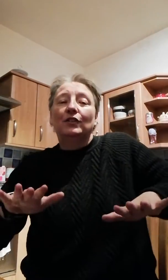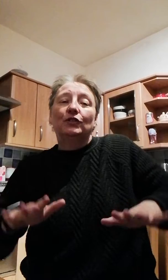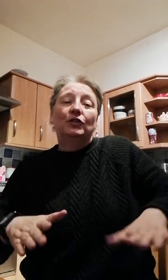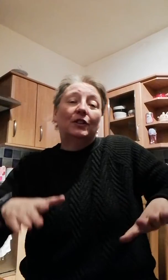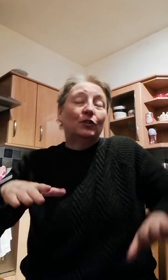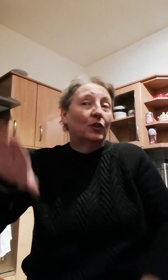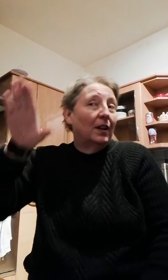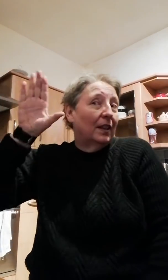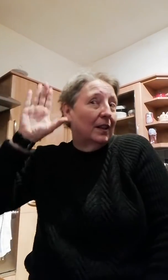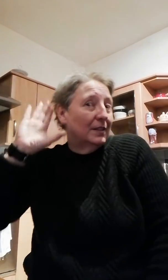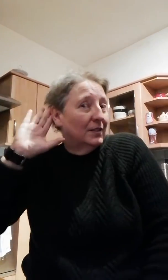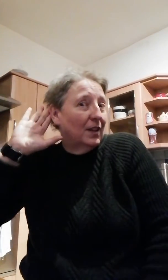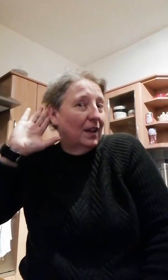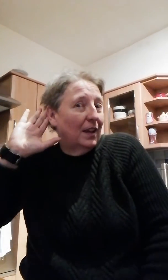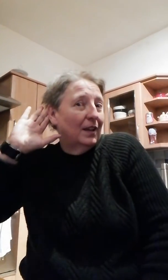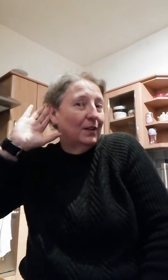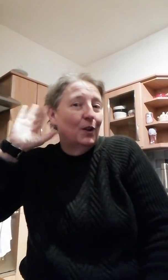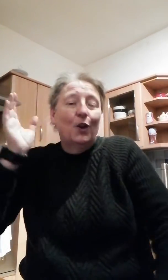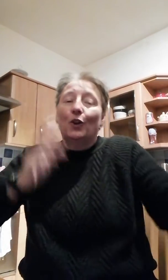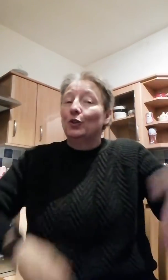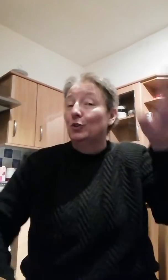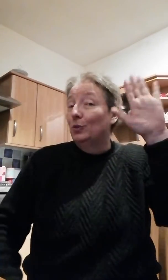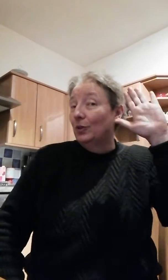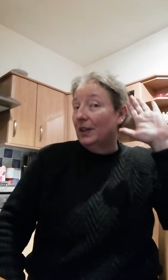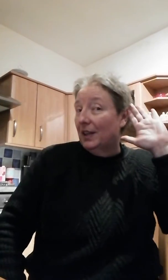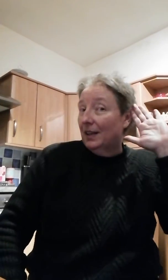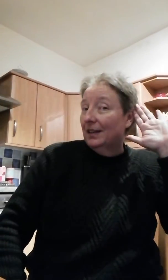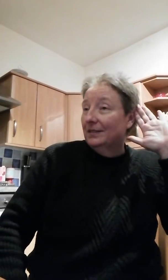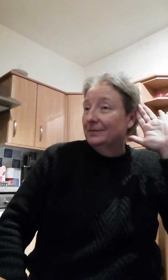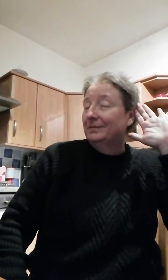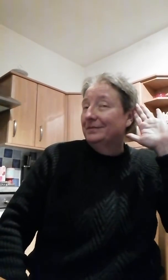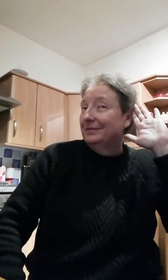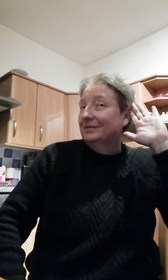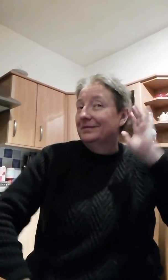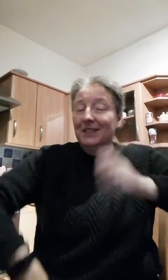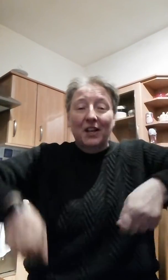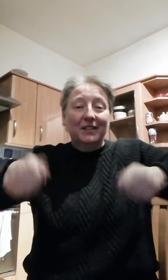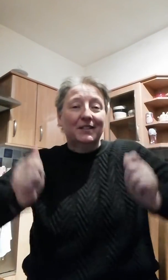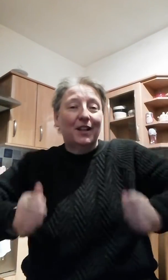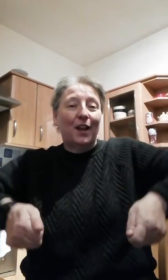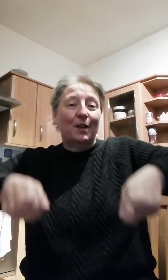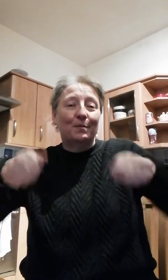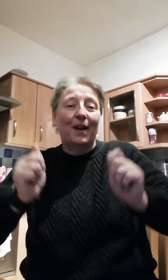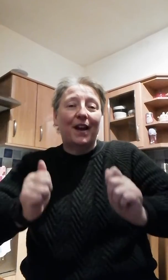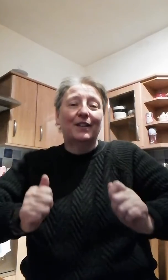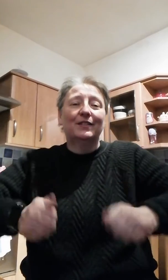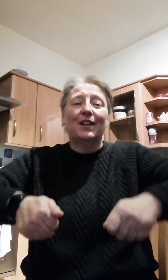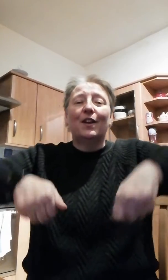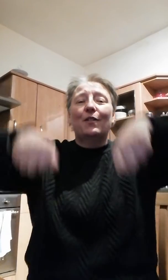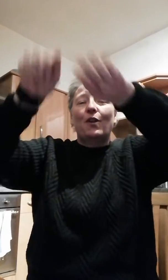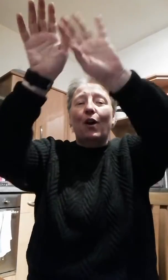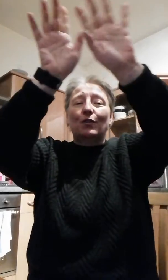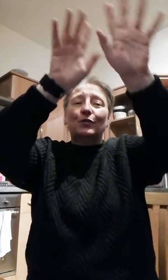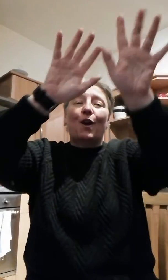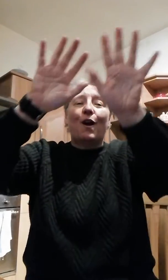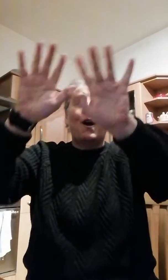to hear sleigh bells in the snow.